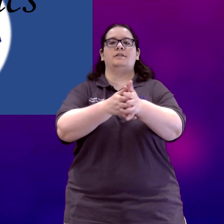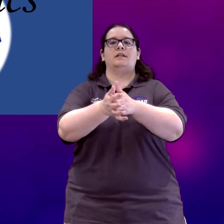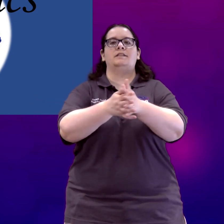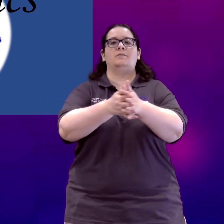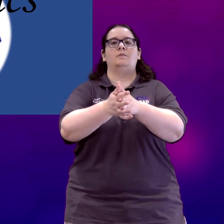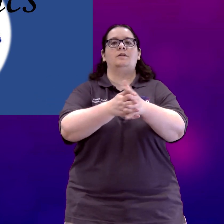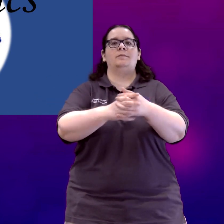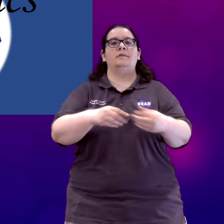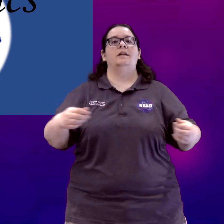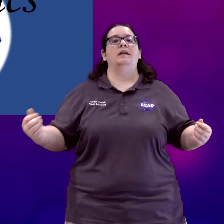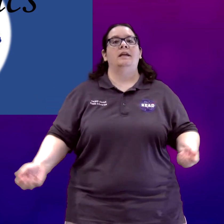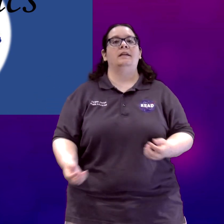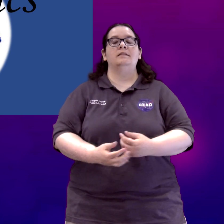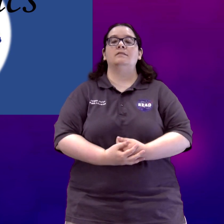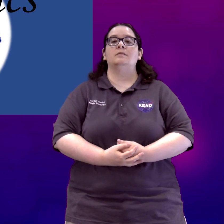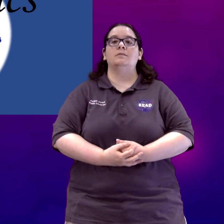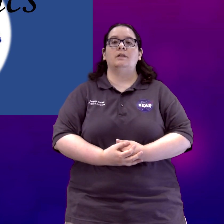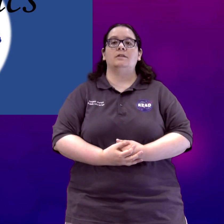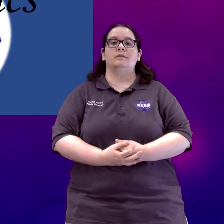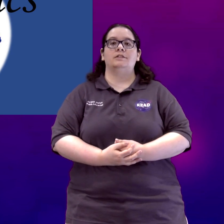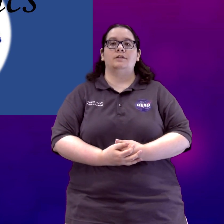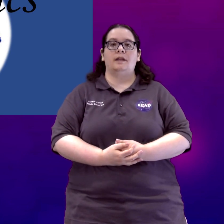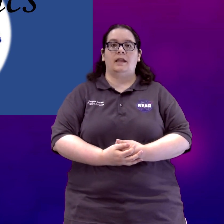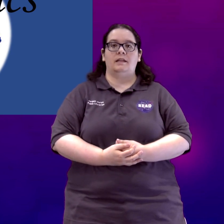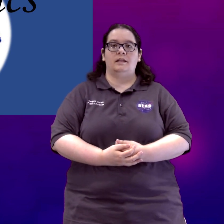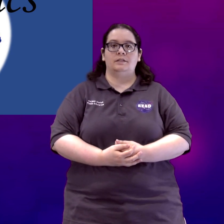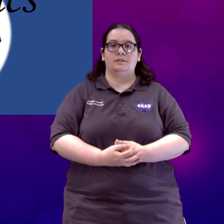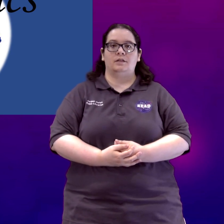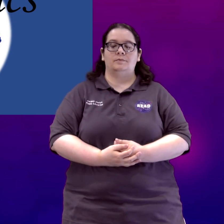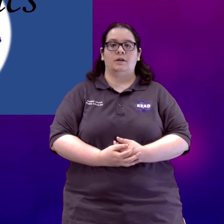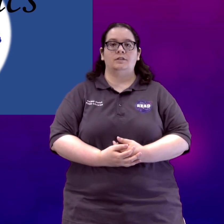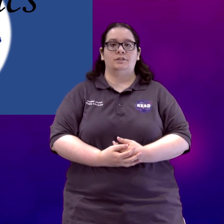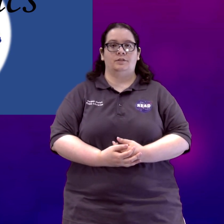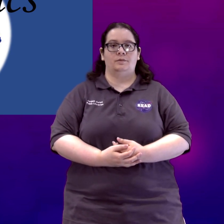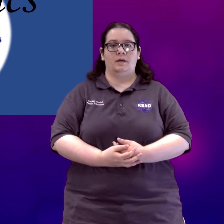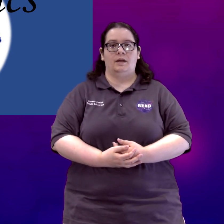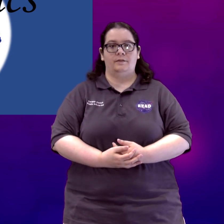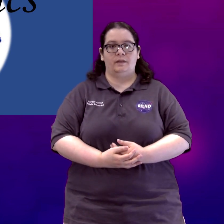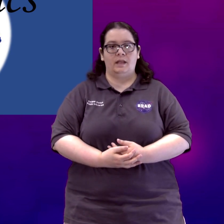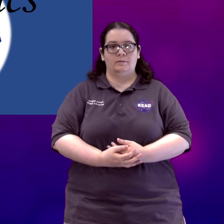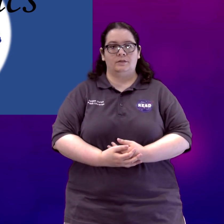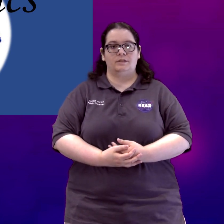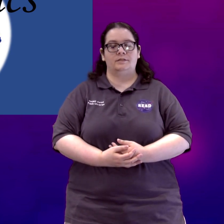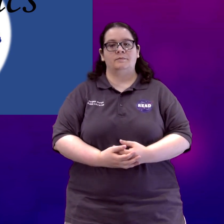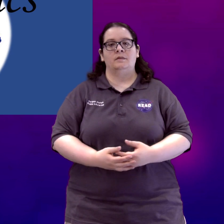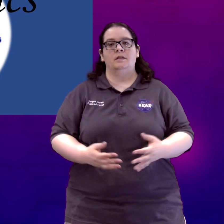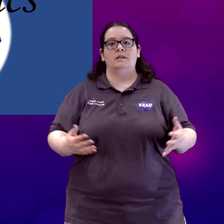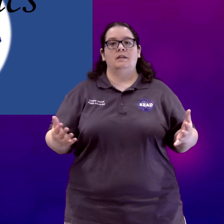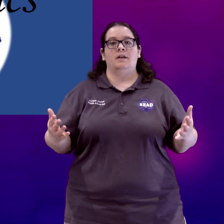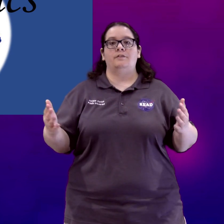they're nice and warm and we are going to go ahead and start part two of animals. Now if